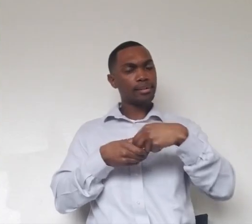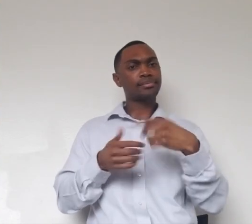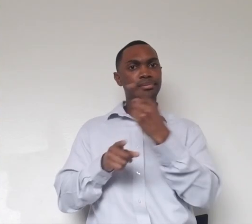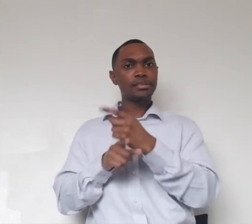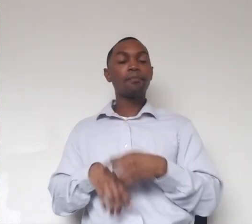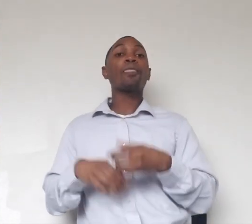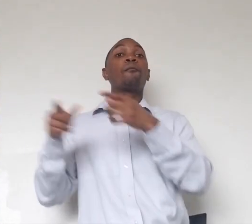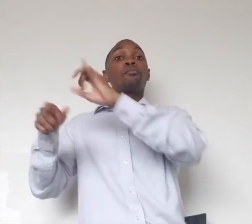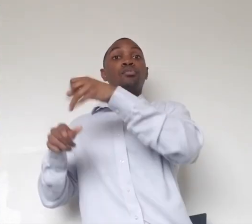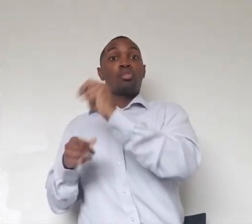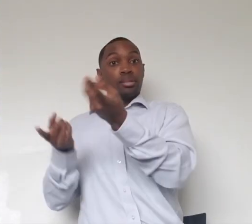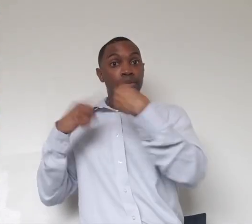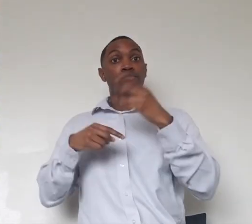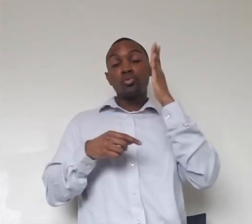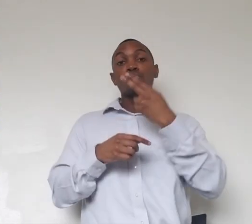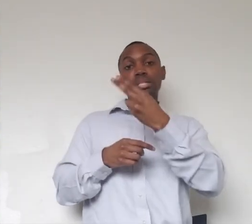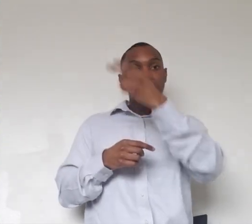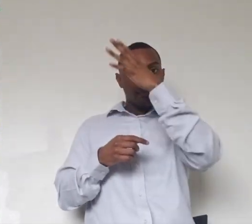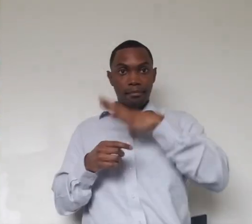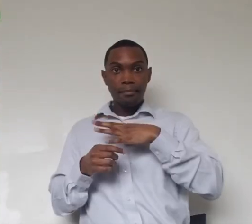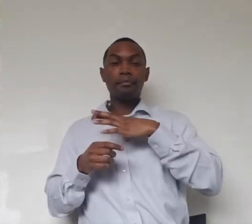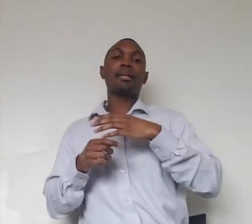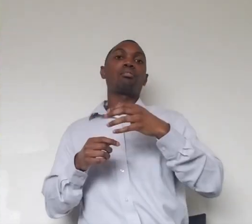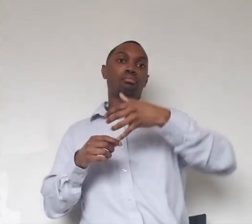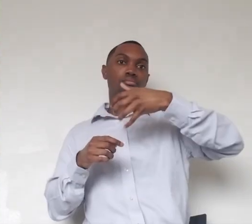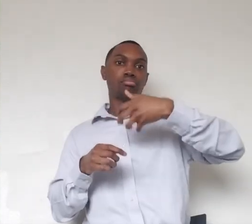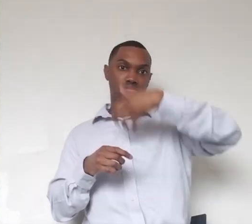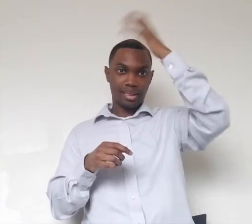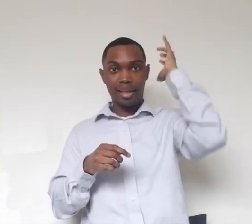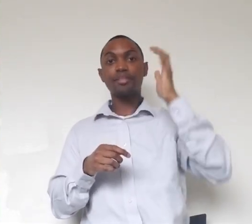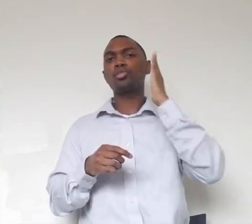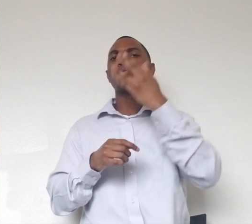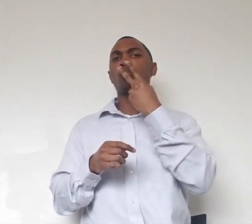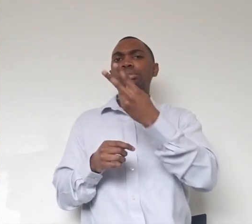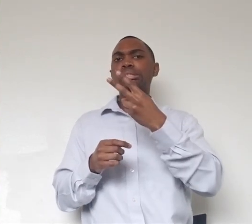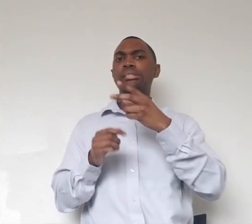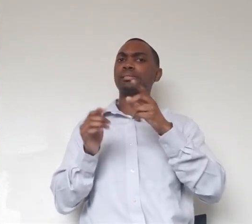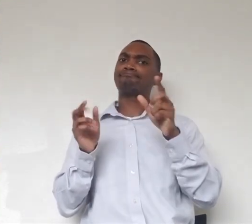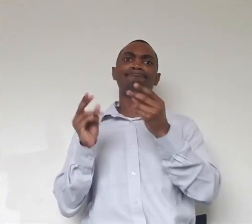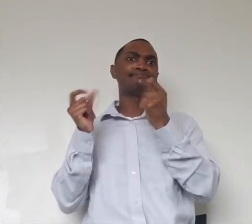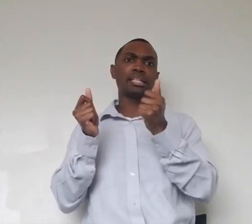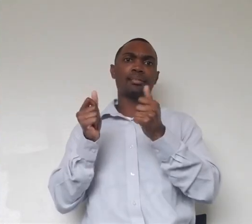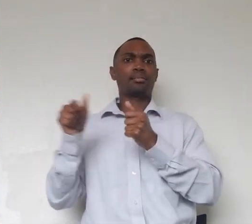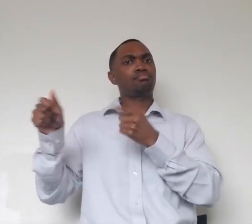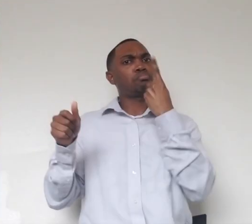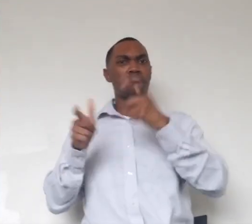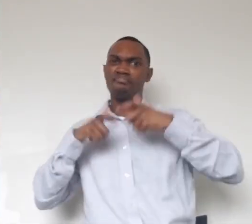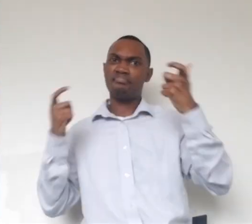lion, and you'll notice one major difference between the two of them that should be very apparent right off the bat. So male lions actually grow